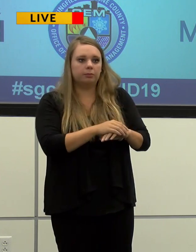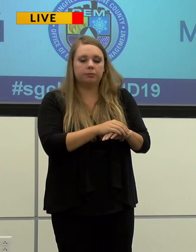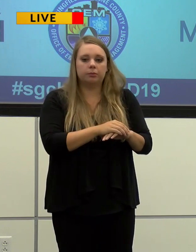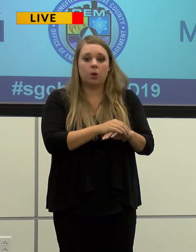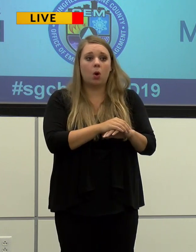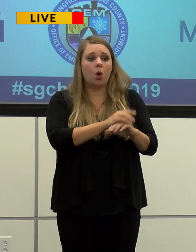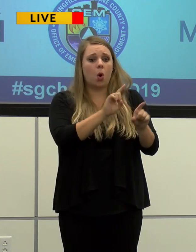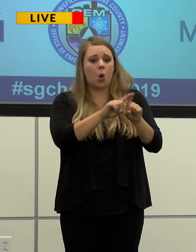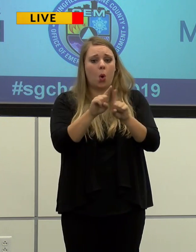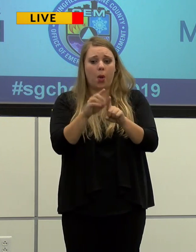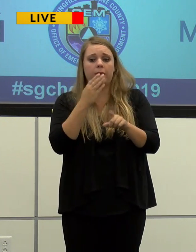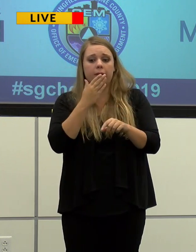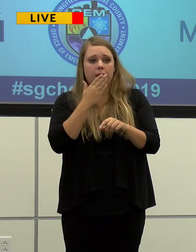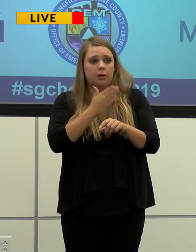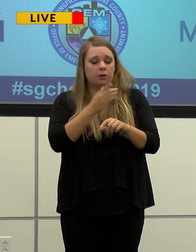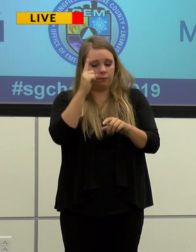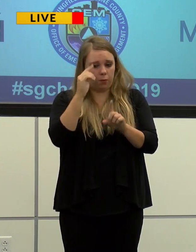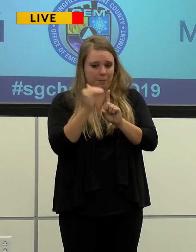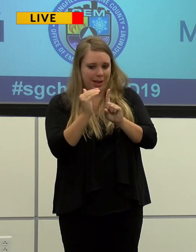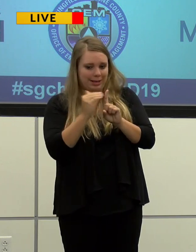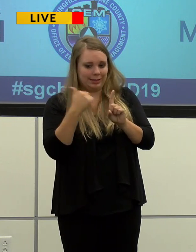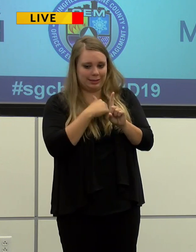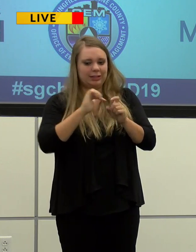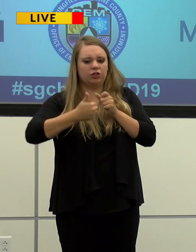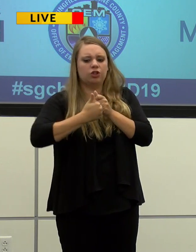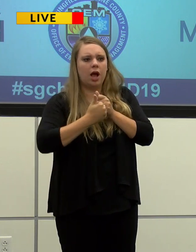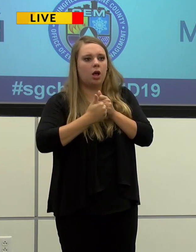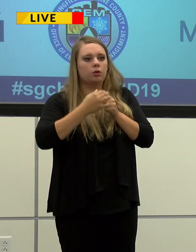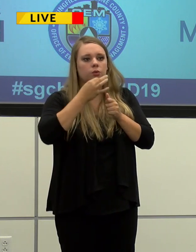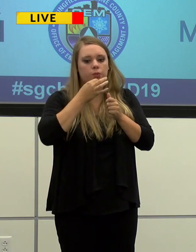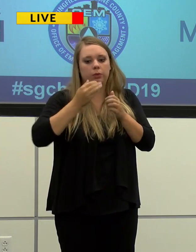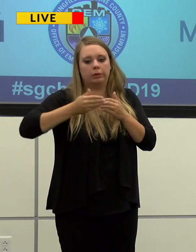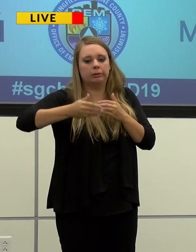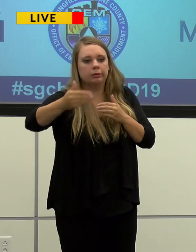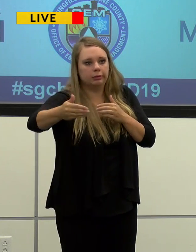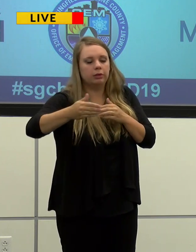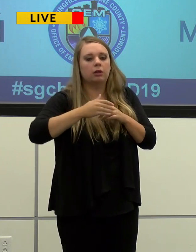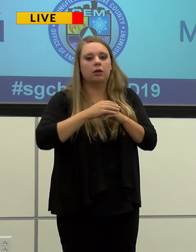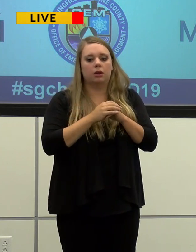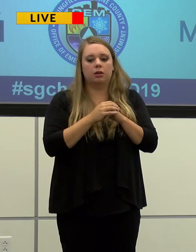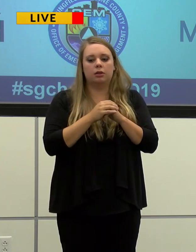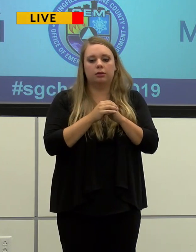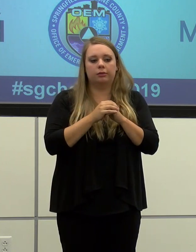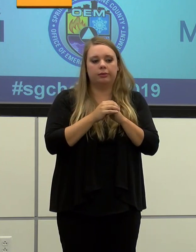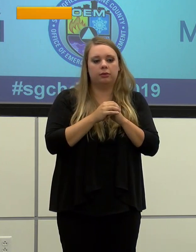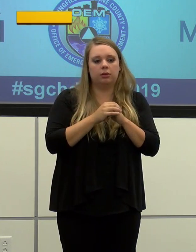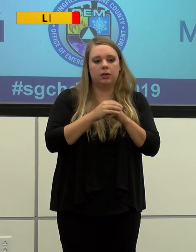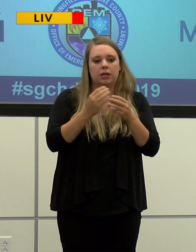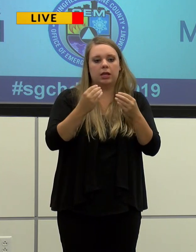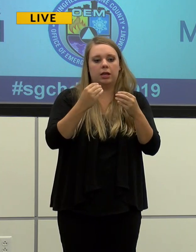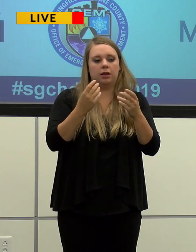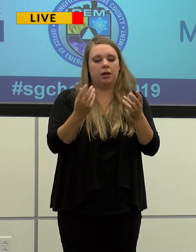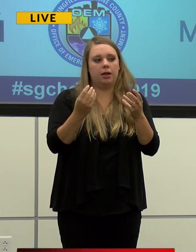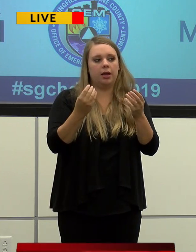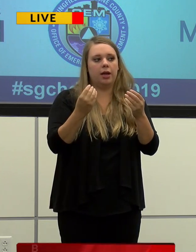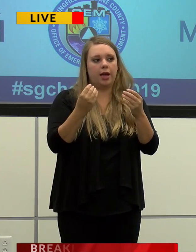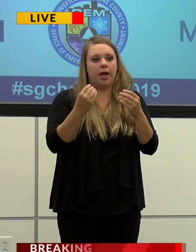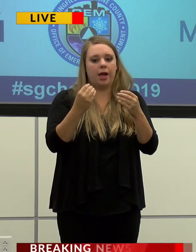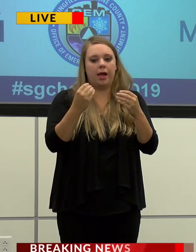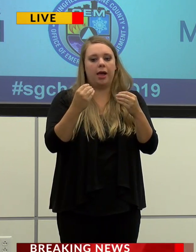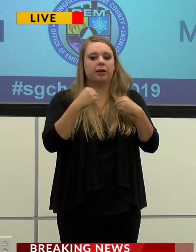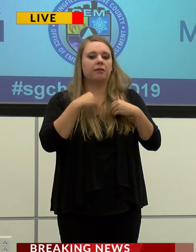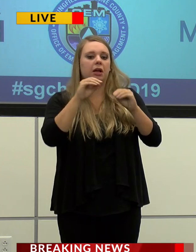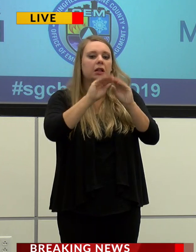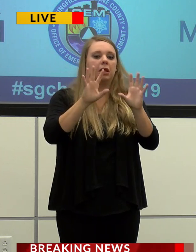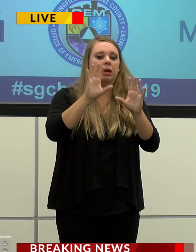reminding us of the difficulties that we are facing and providing an unvarnished look at what could be coming in the